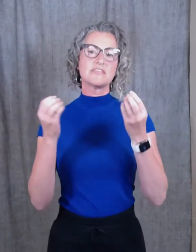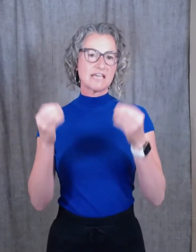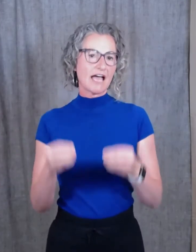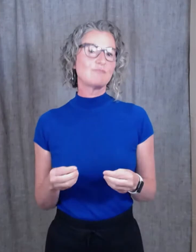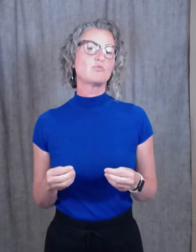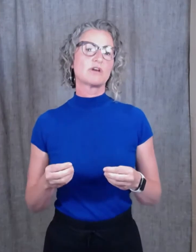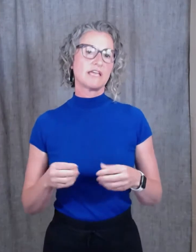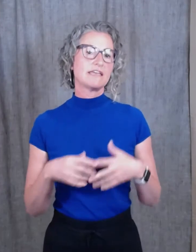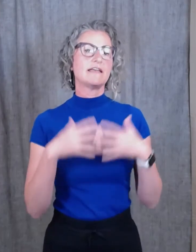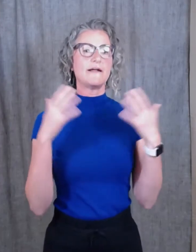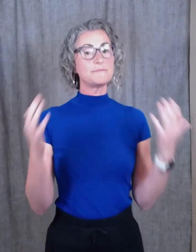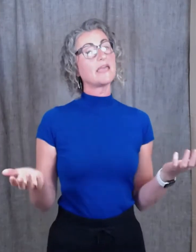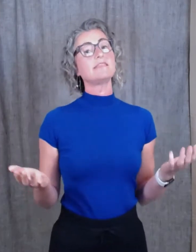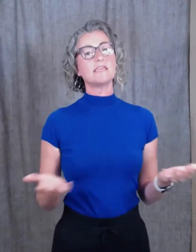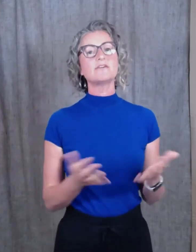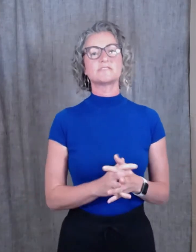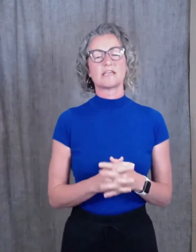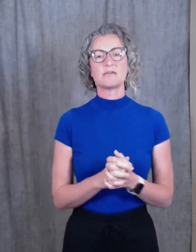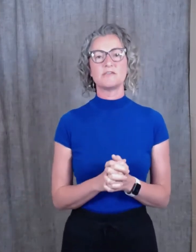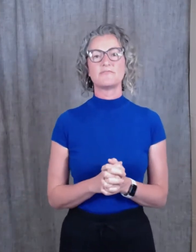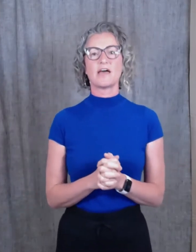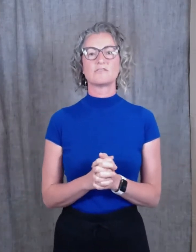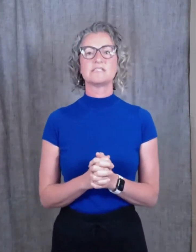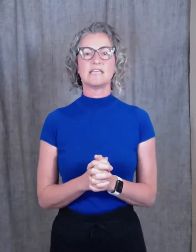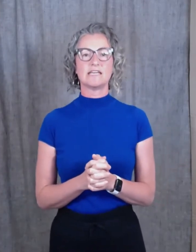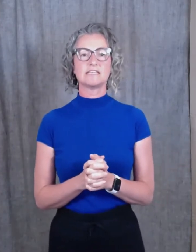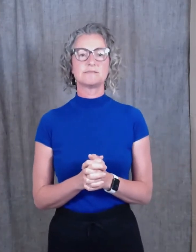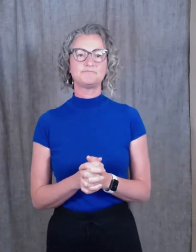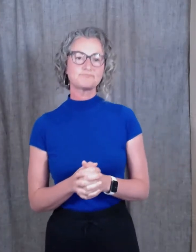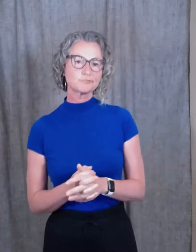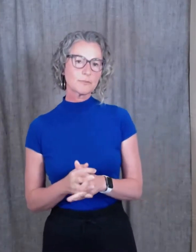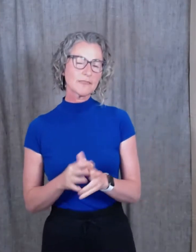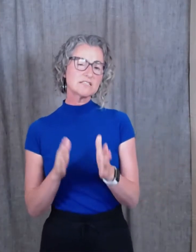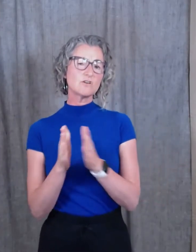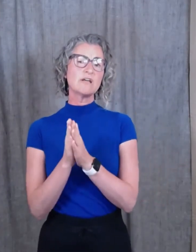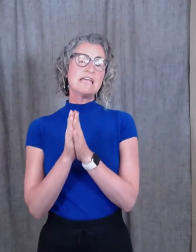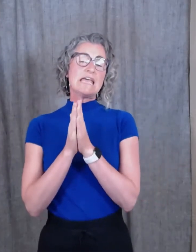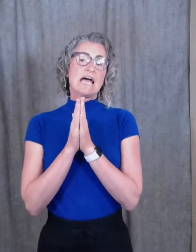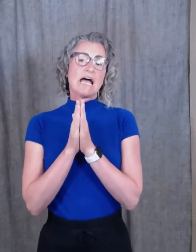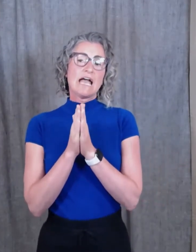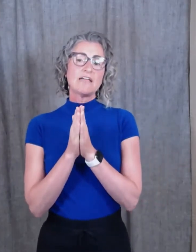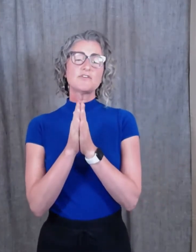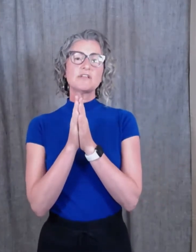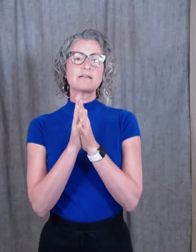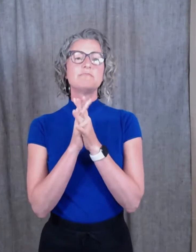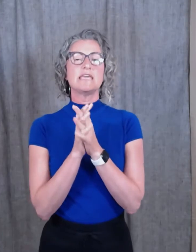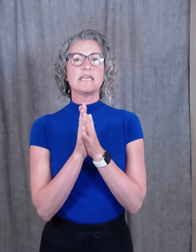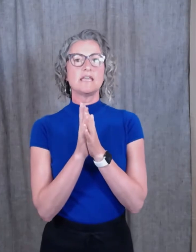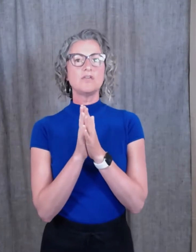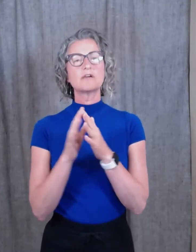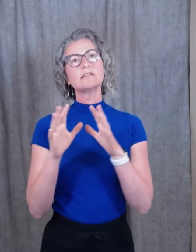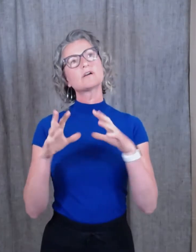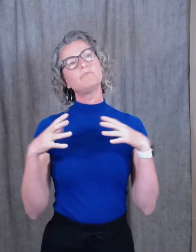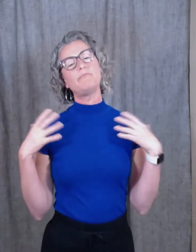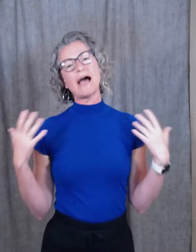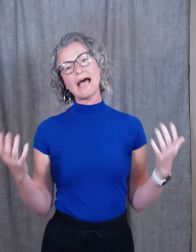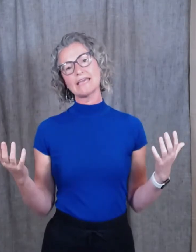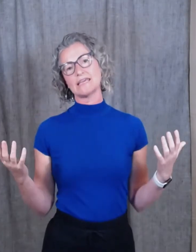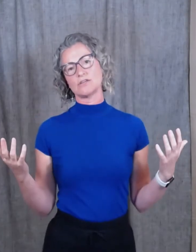time we're in and the gifts that can be found in it. So if you're like me, you can look back in your